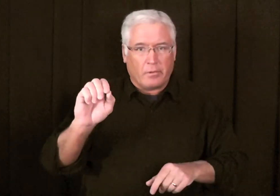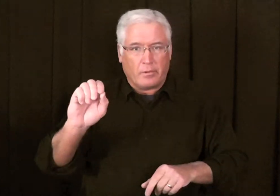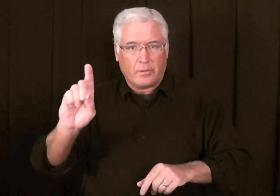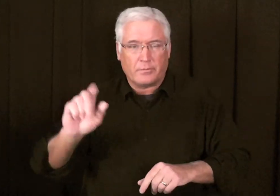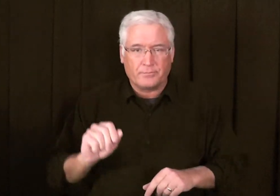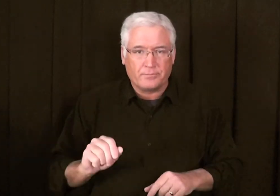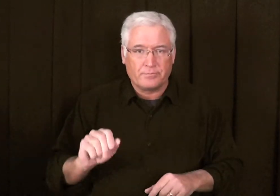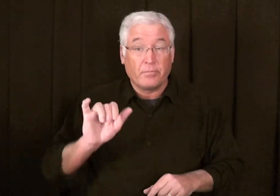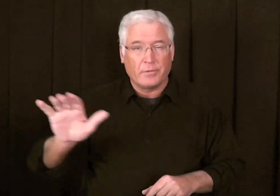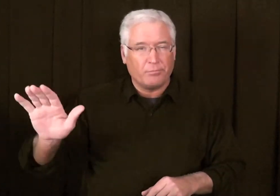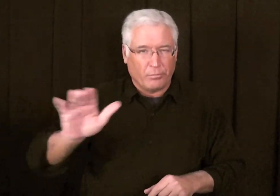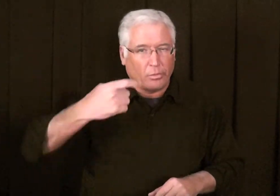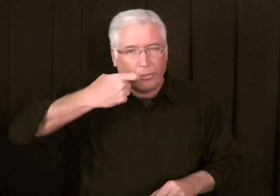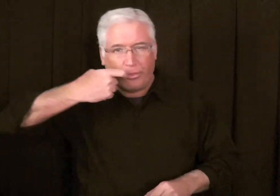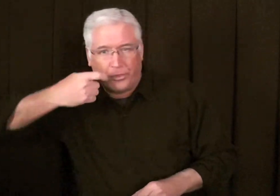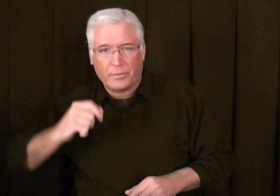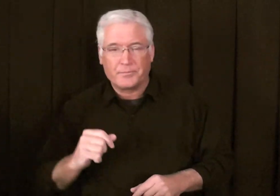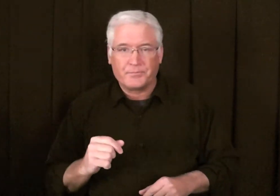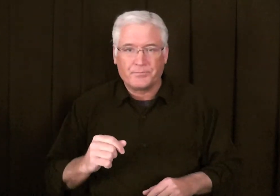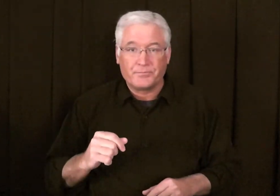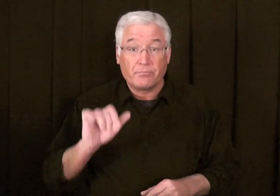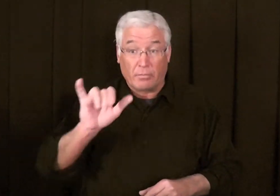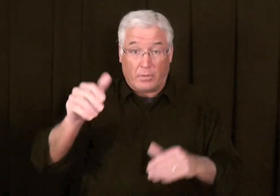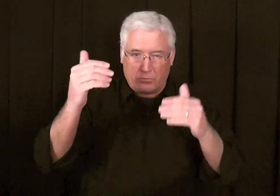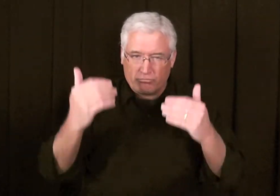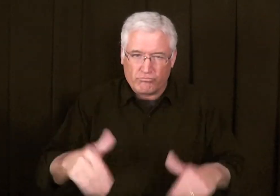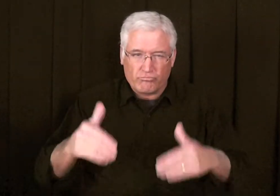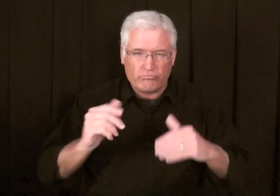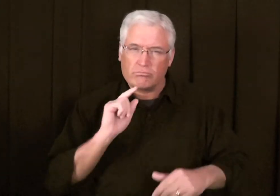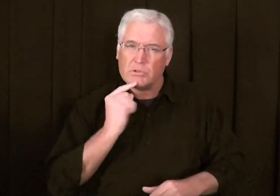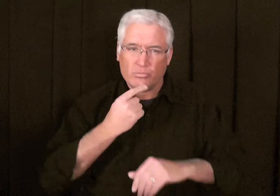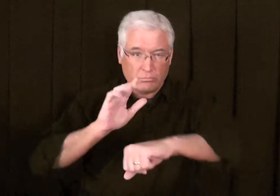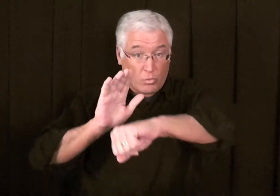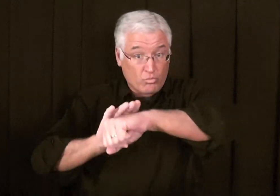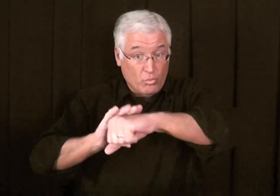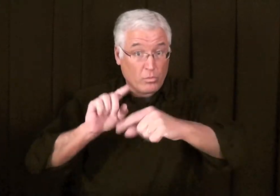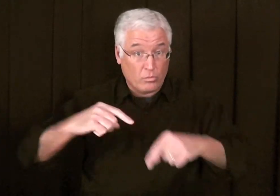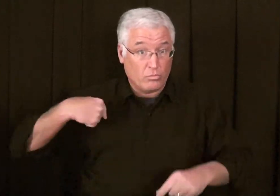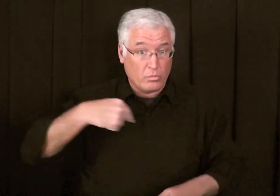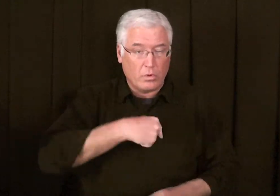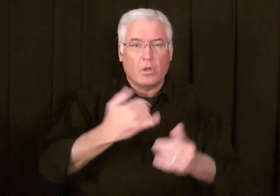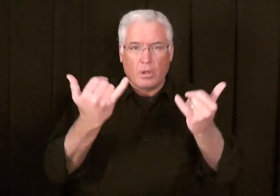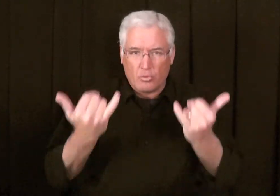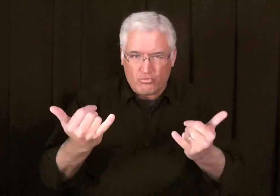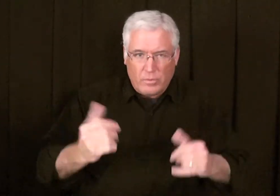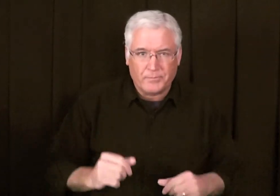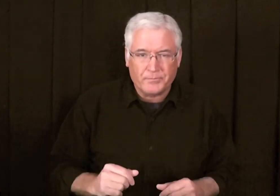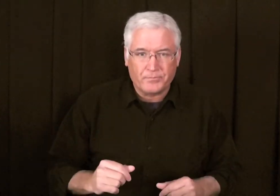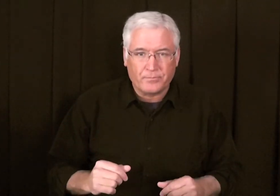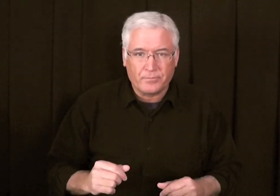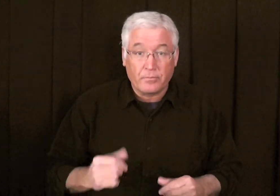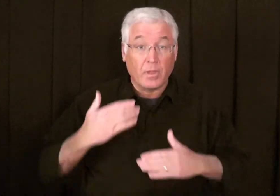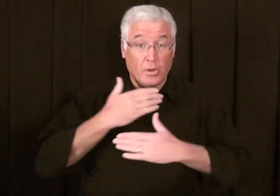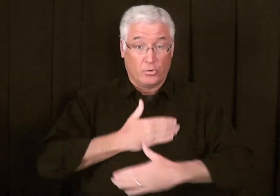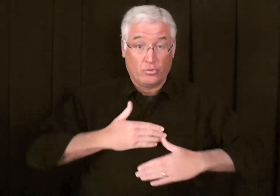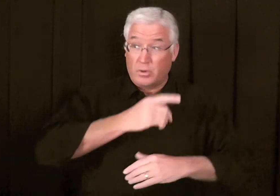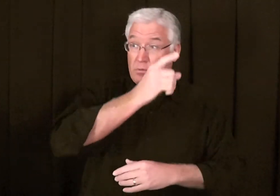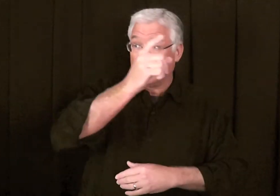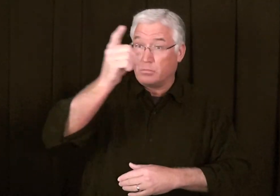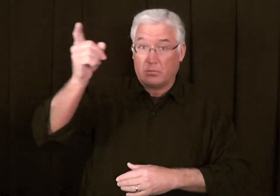entertainment. Making it their God. You know, that's a serious warning for us today. There's